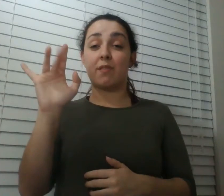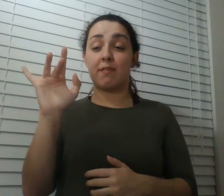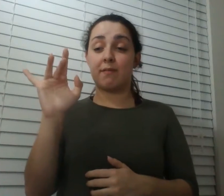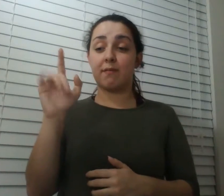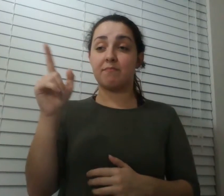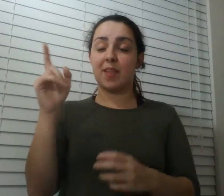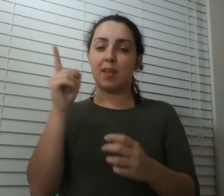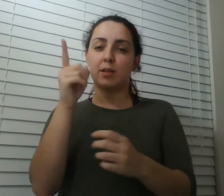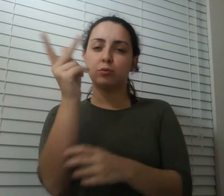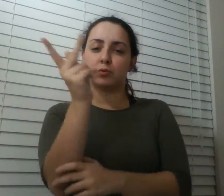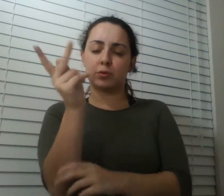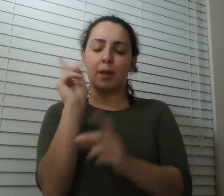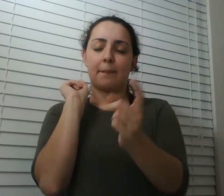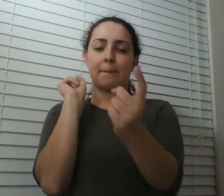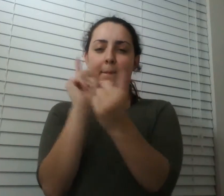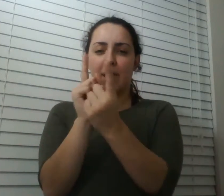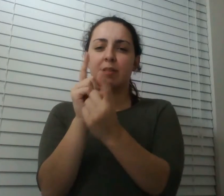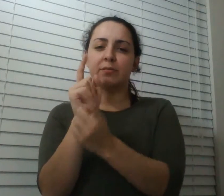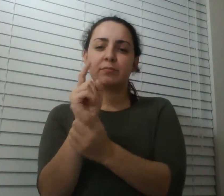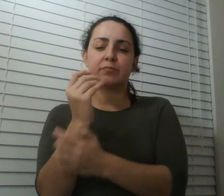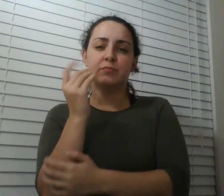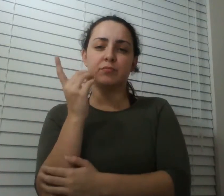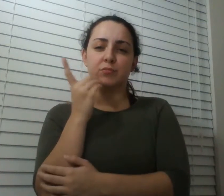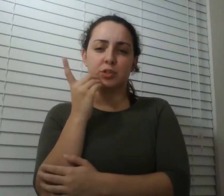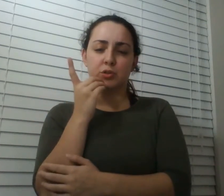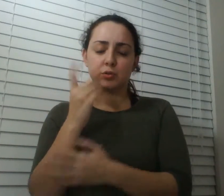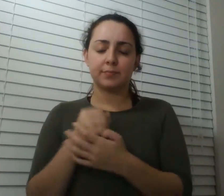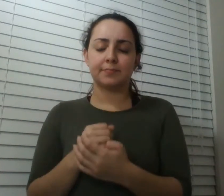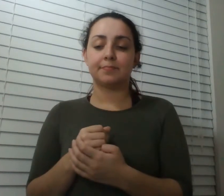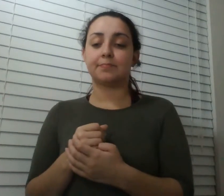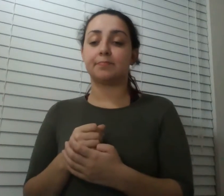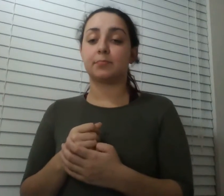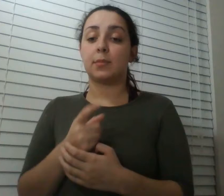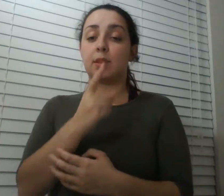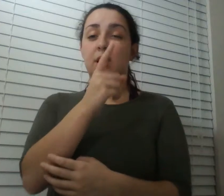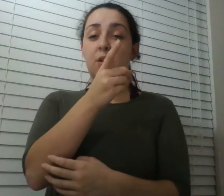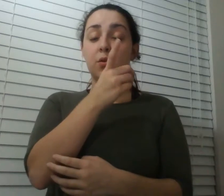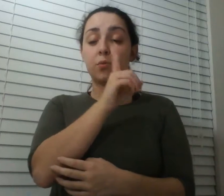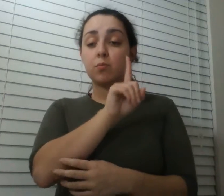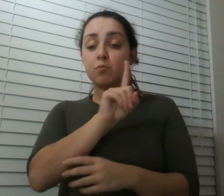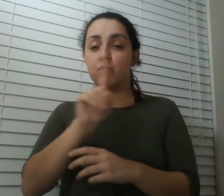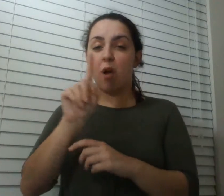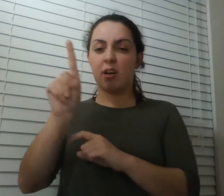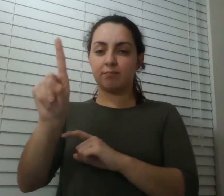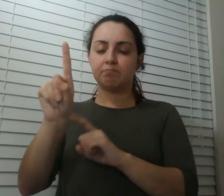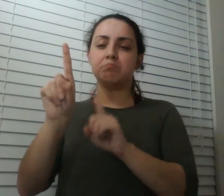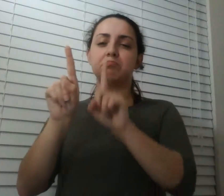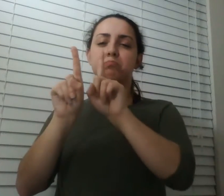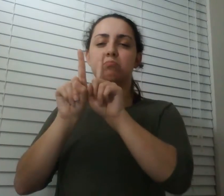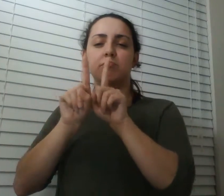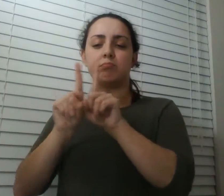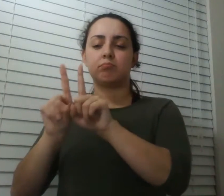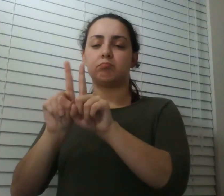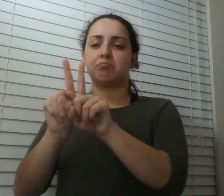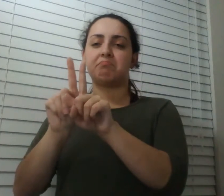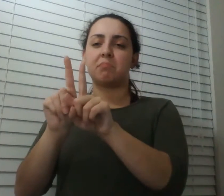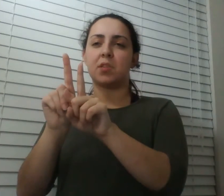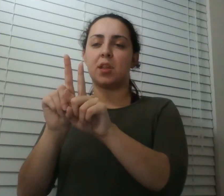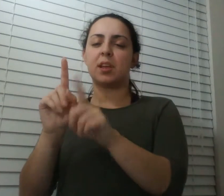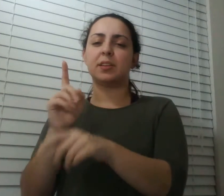were walking home well he was walking me to my house around 10 10 30 at night and i think it must have